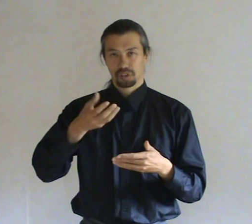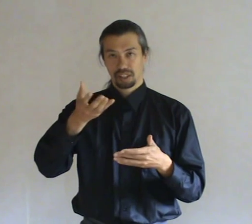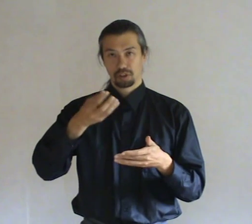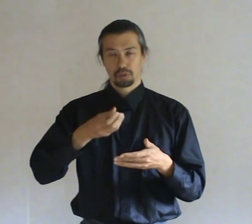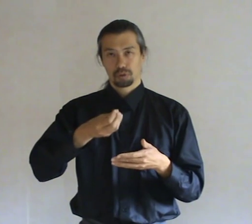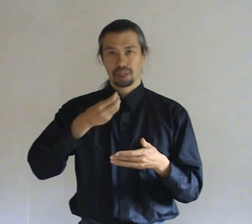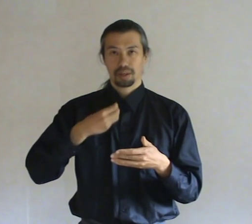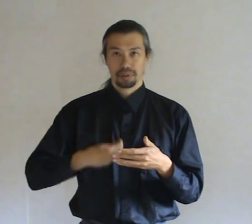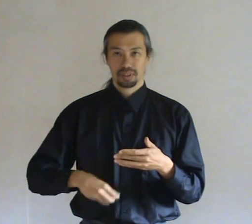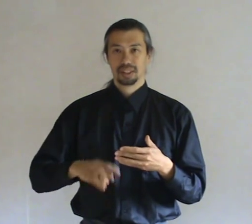has absorbed up.